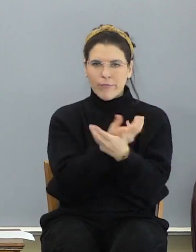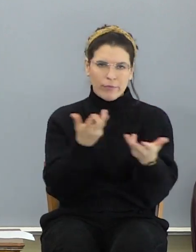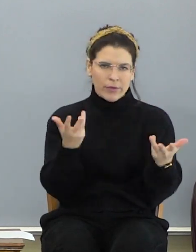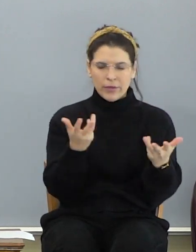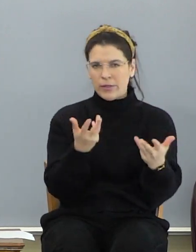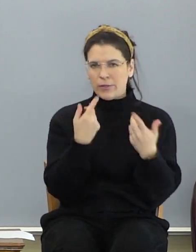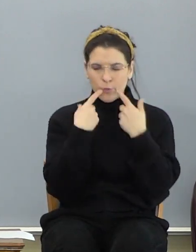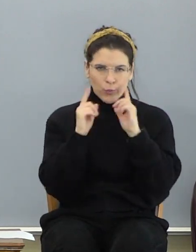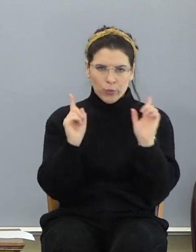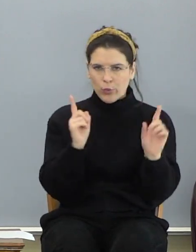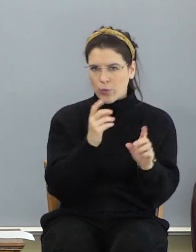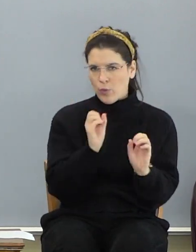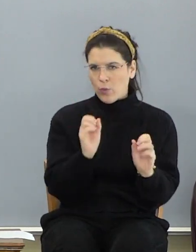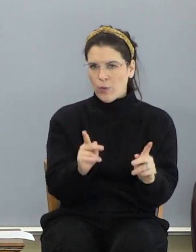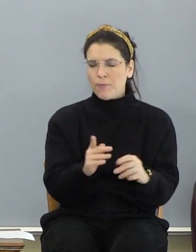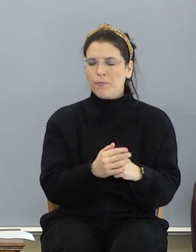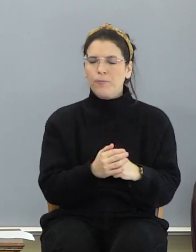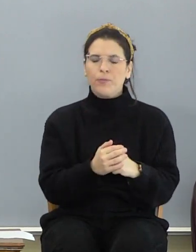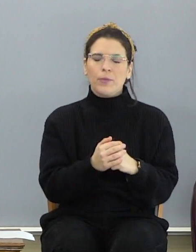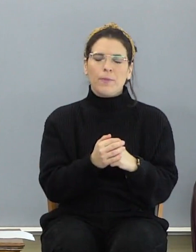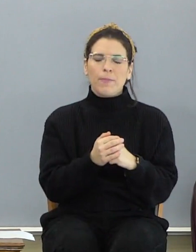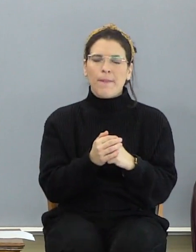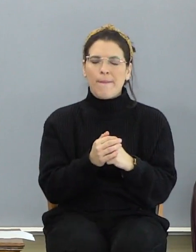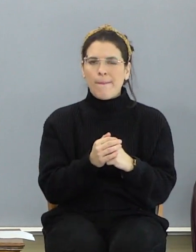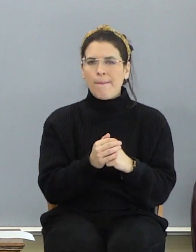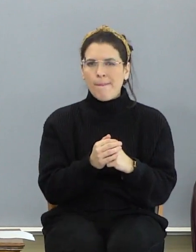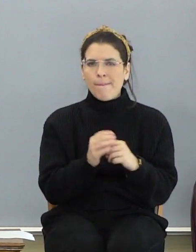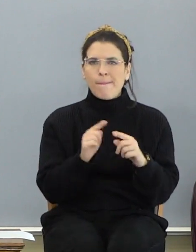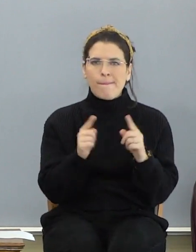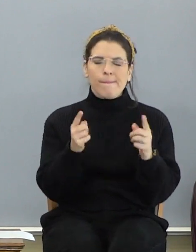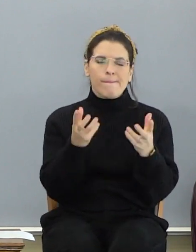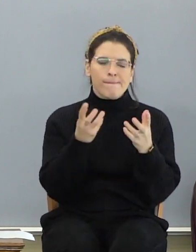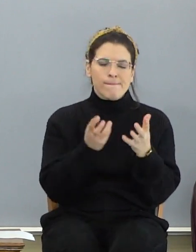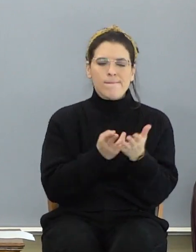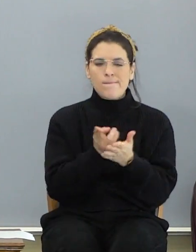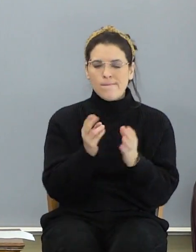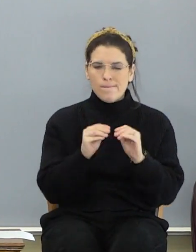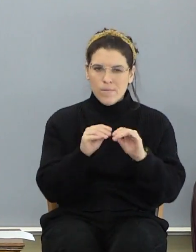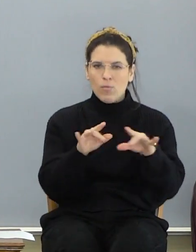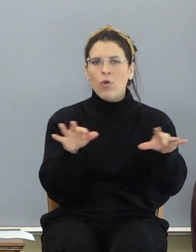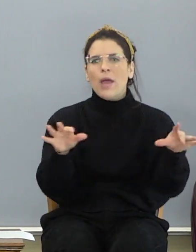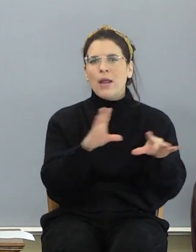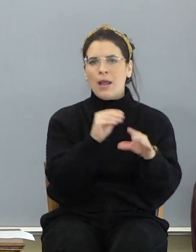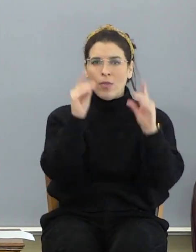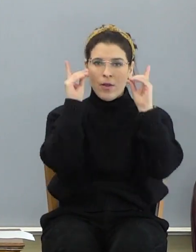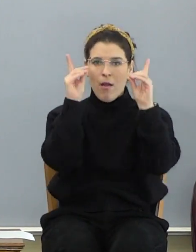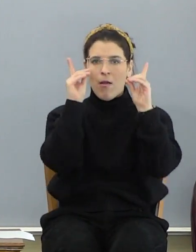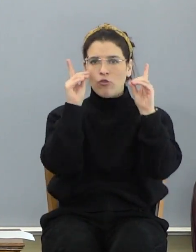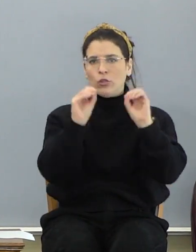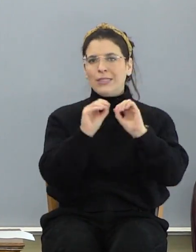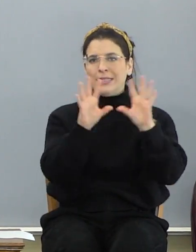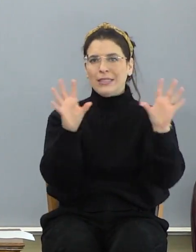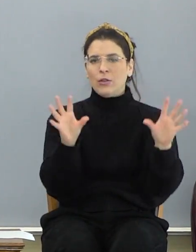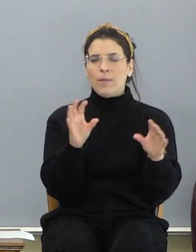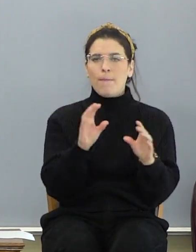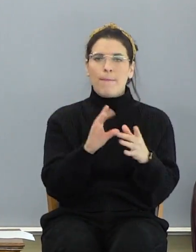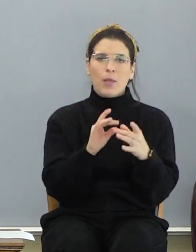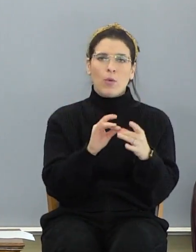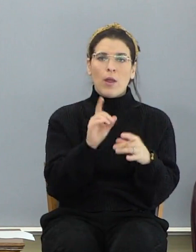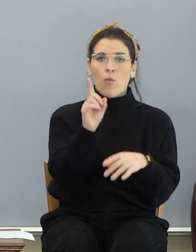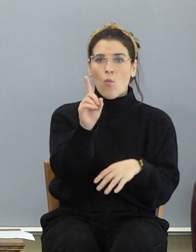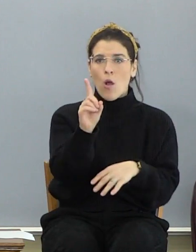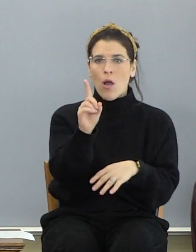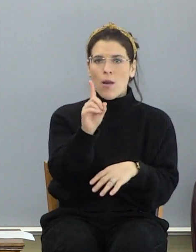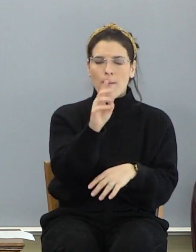main thing is that the truth keeps going out and the doctrine's clear. By the way, 1 o'clock Monday through